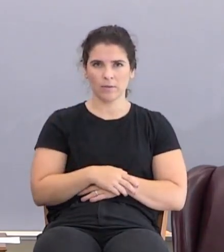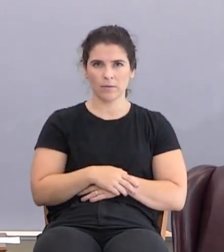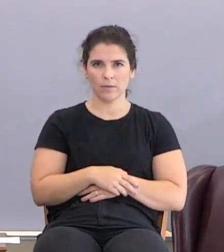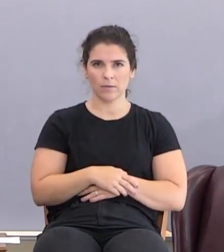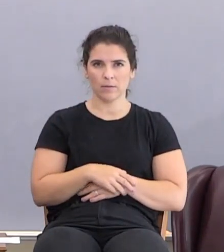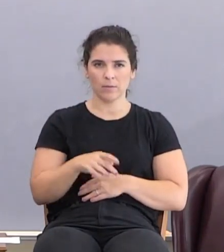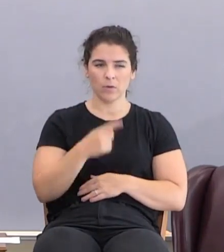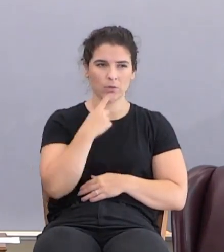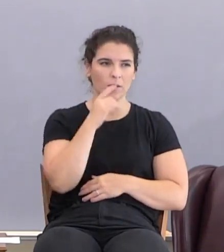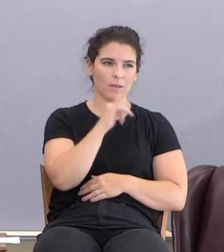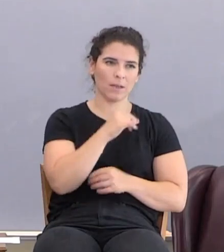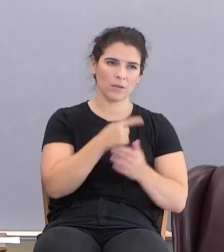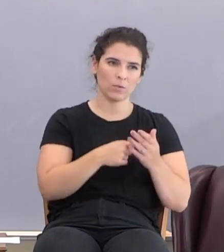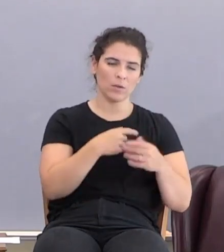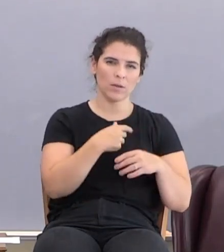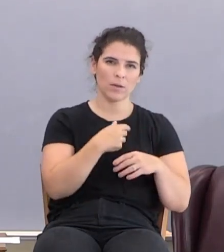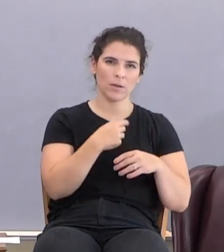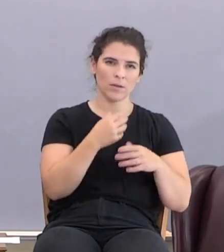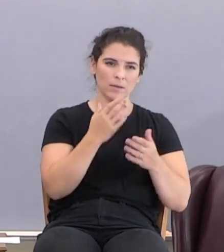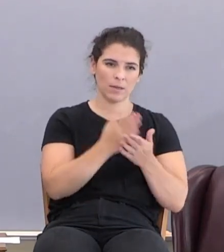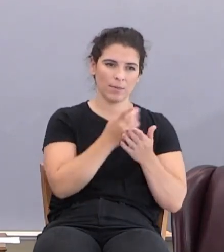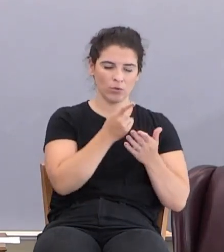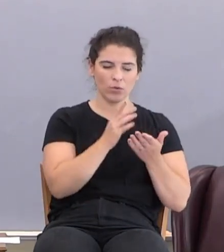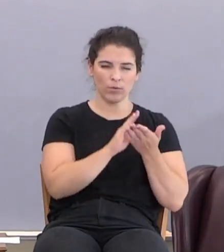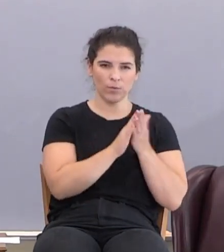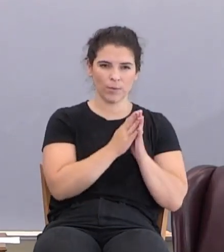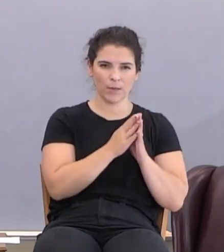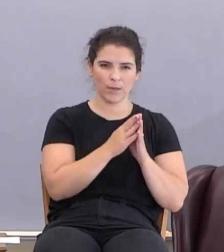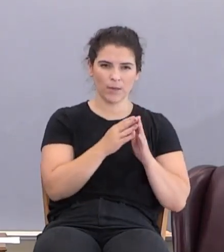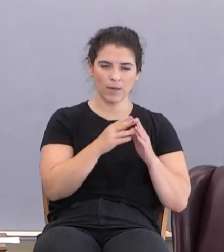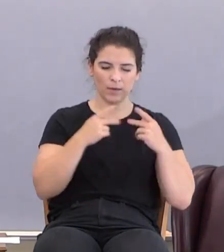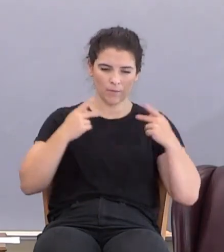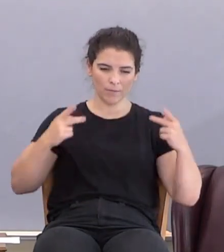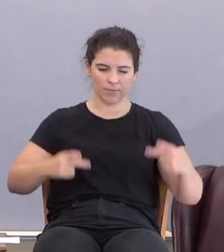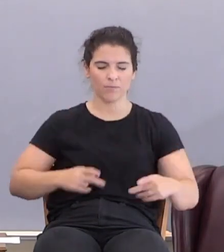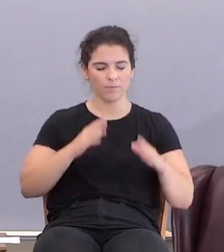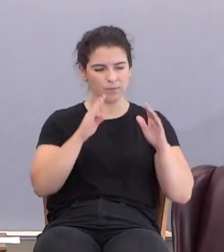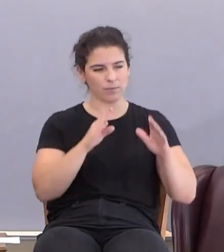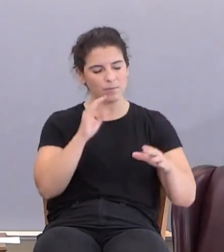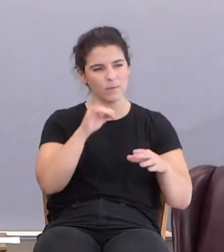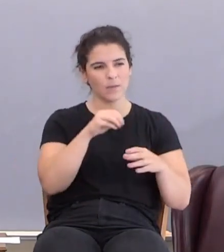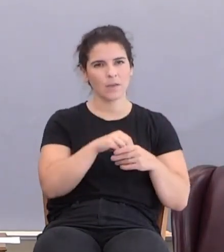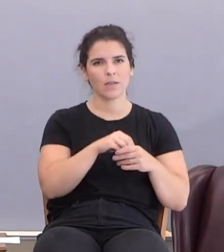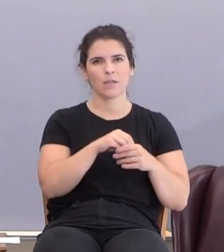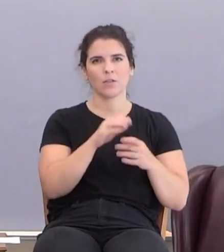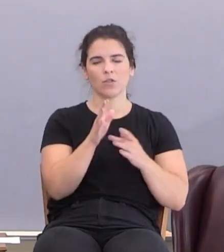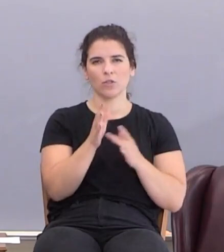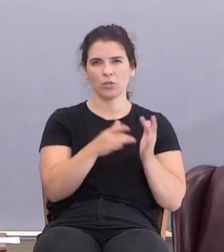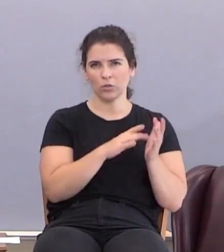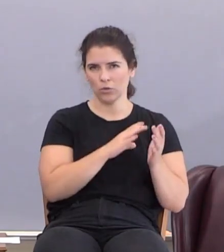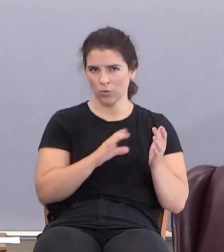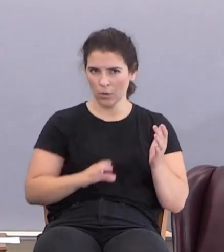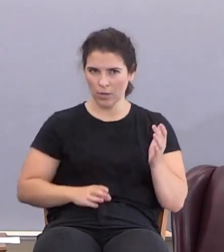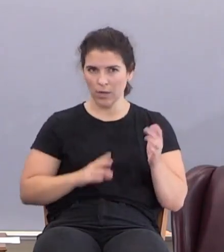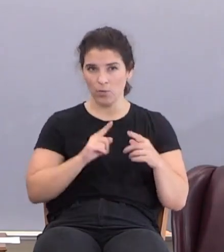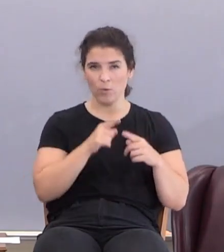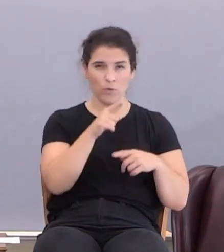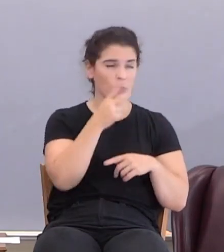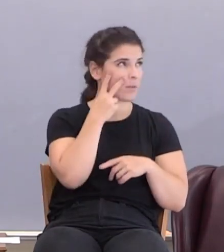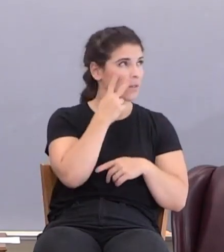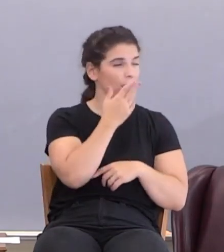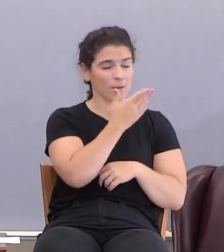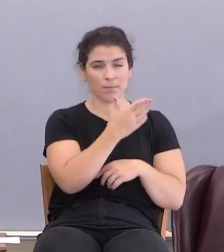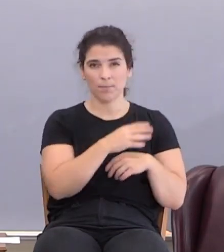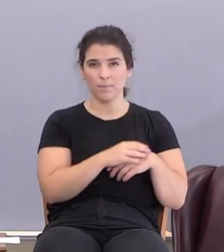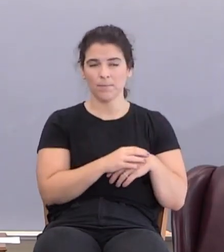Paul said, that's what gets you over being a Pharisee. It's the excellency that's in the Lord Jesus Christ. And when you see him,